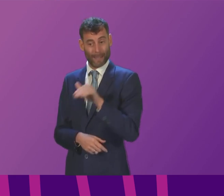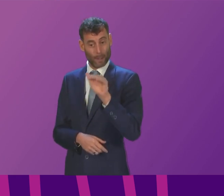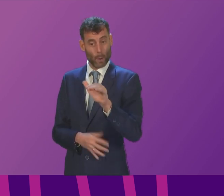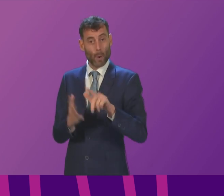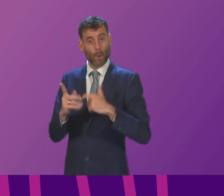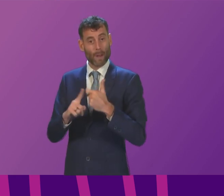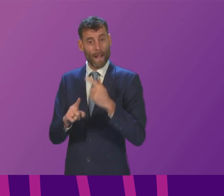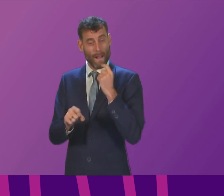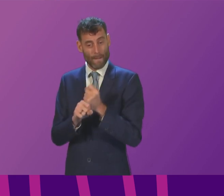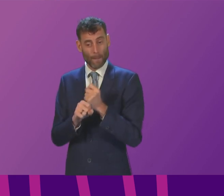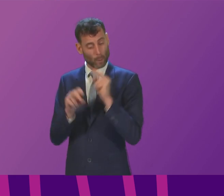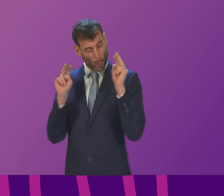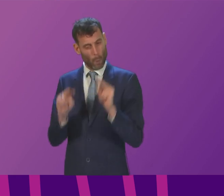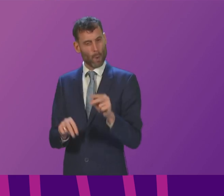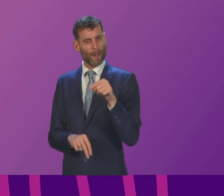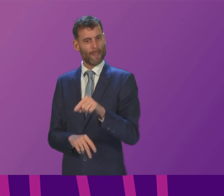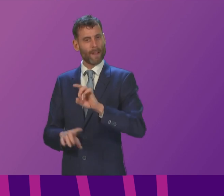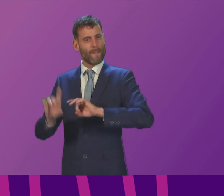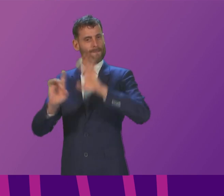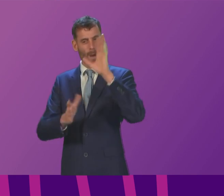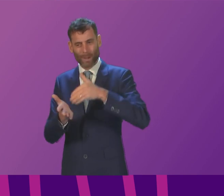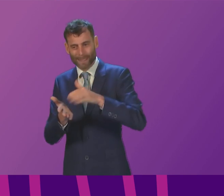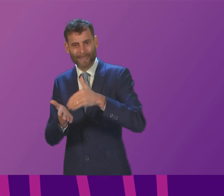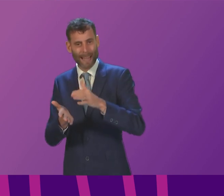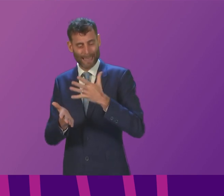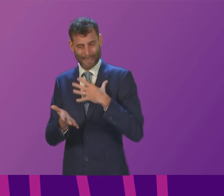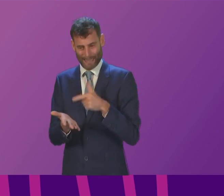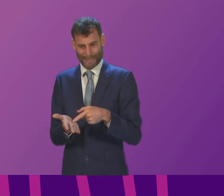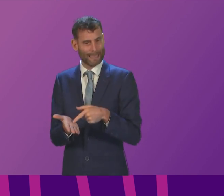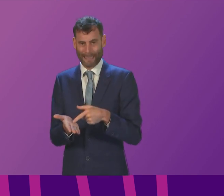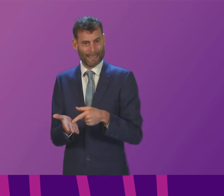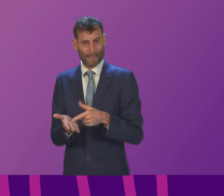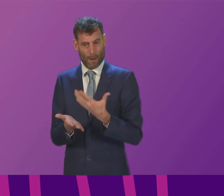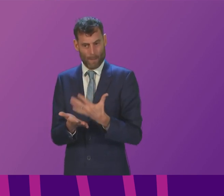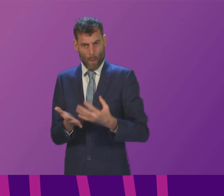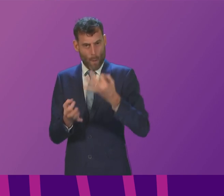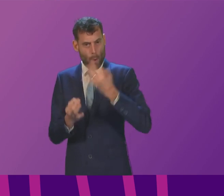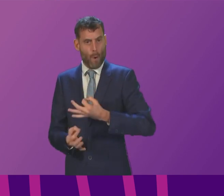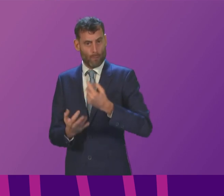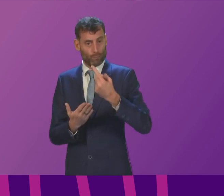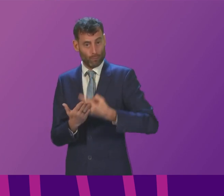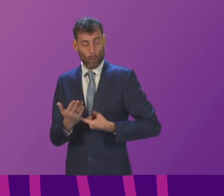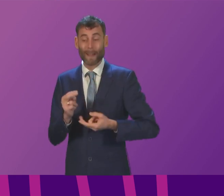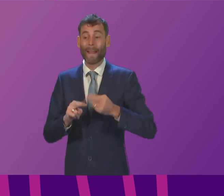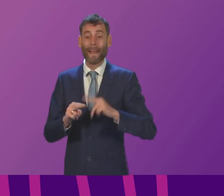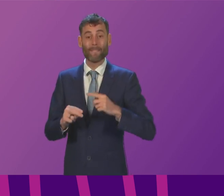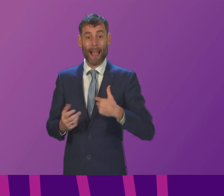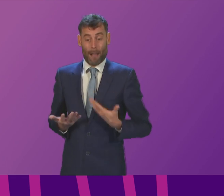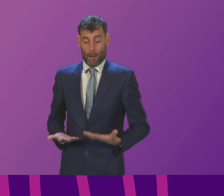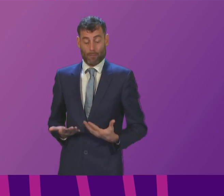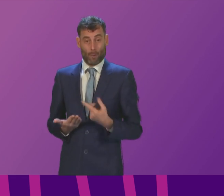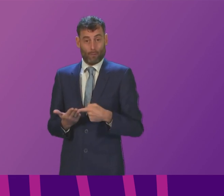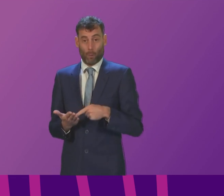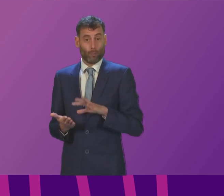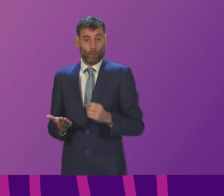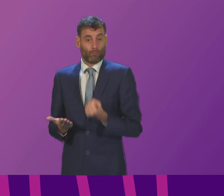the Scottish and the UK Government in tackling this so we will be willing to look at this if this year's changes do not have the desired impact but I